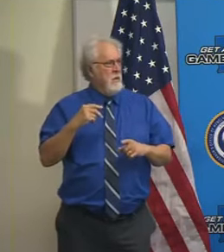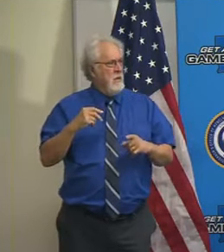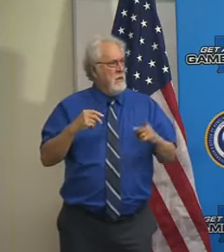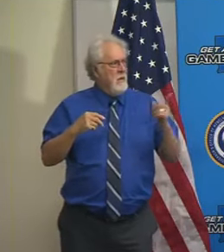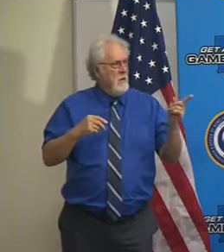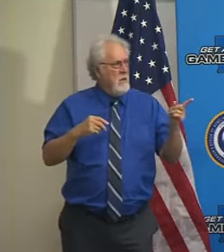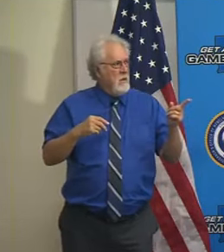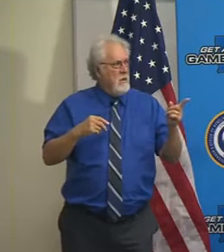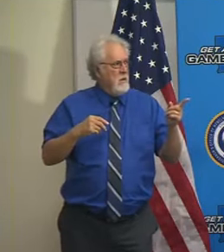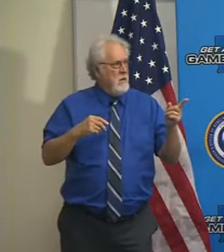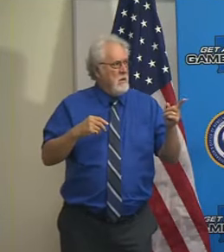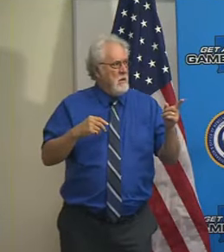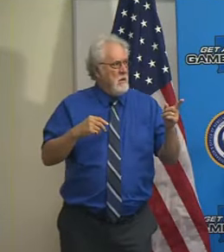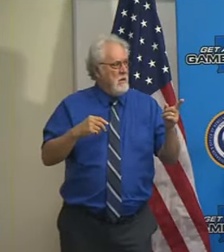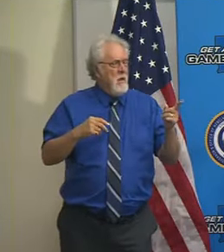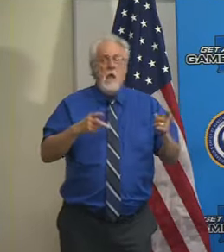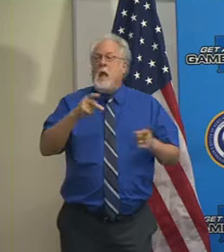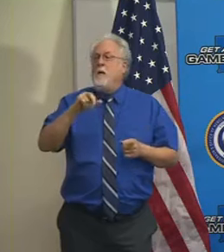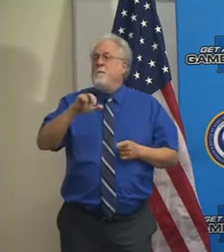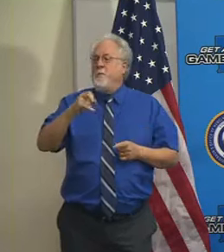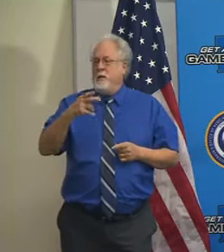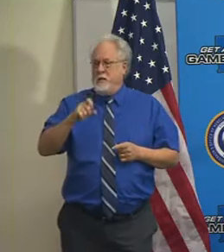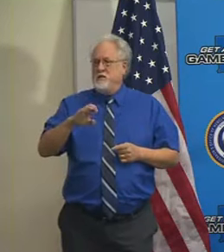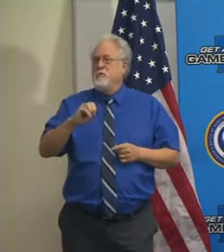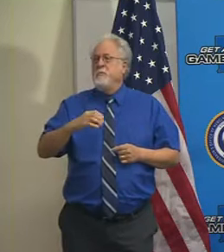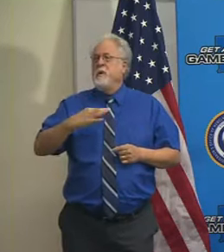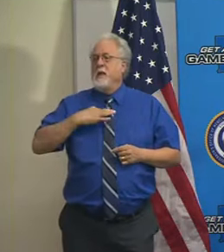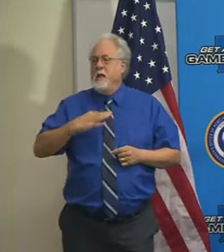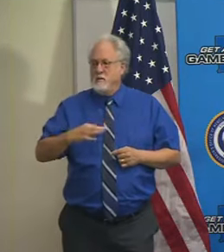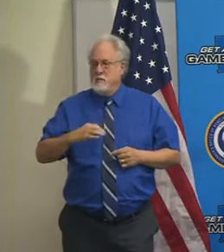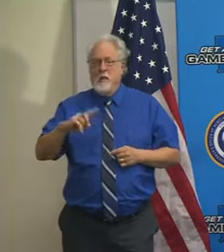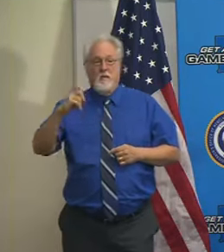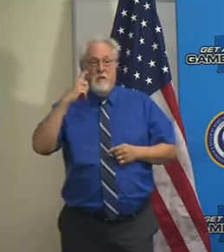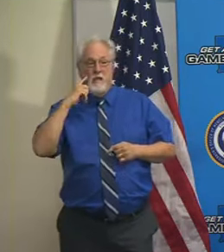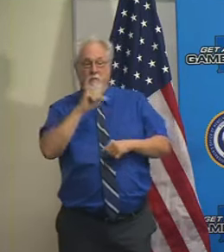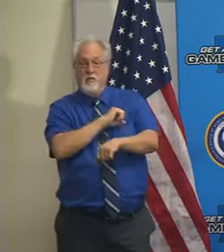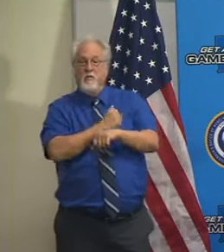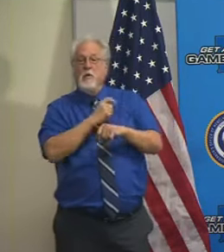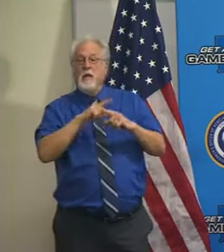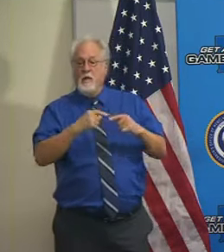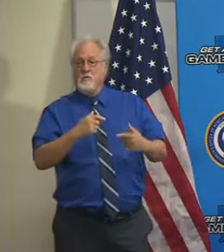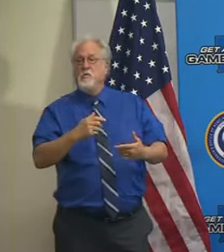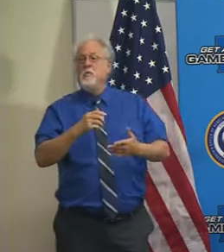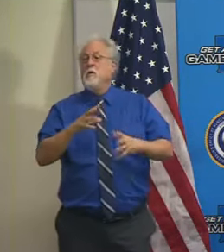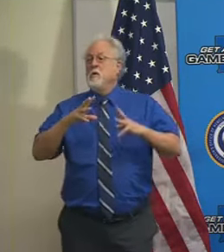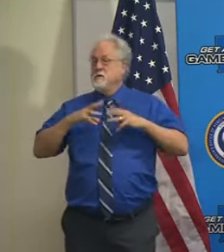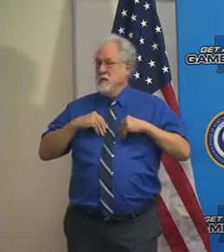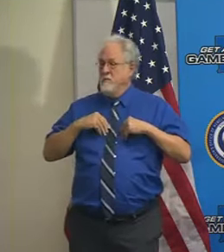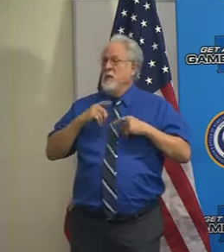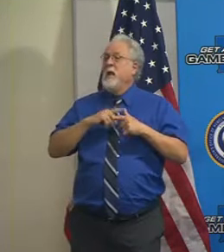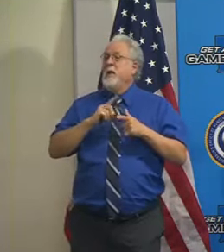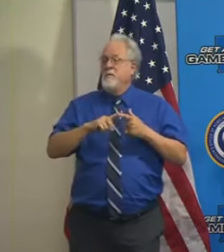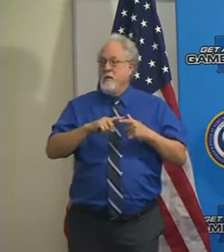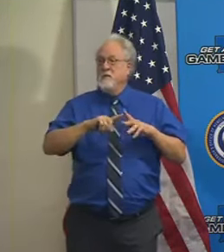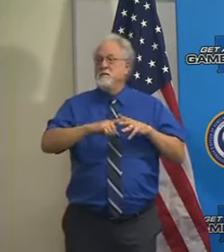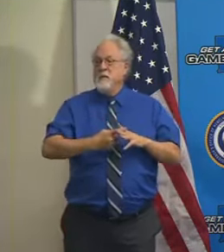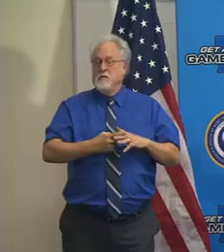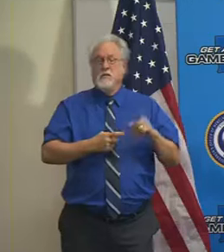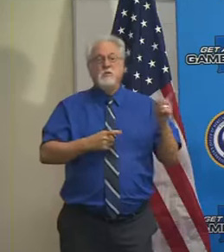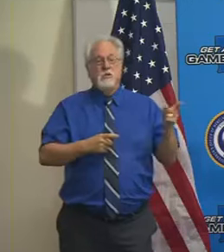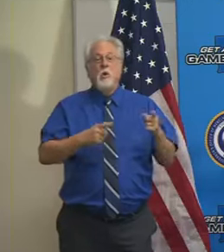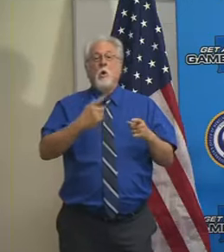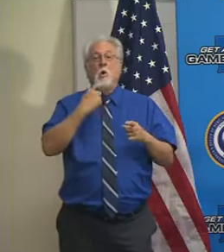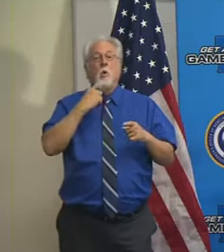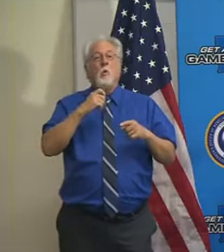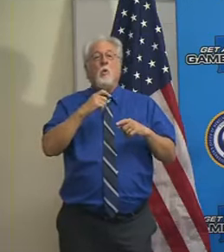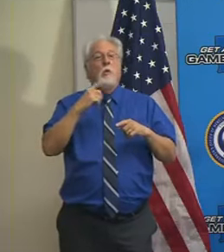from a parish opting in. The parish has to be eligible. The government authority has to opt in, and then it's effective. So for those